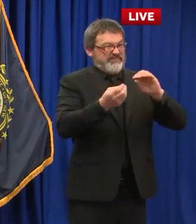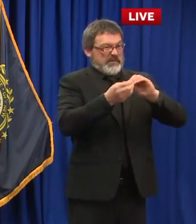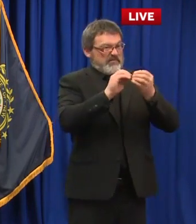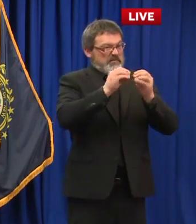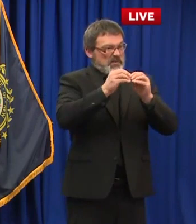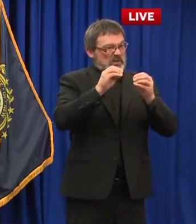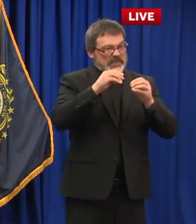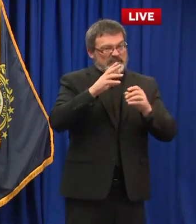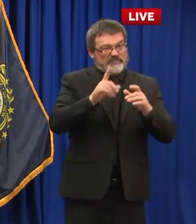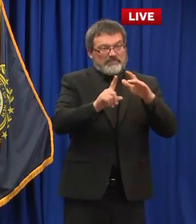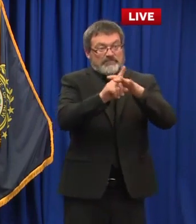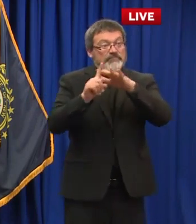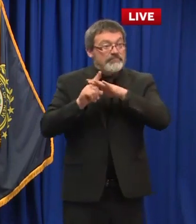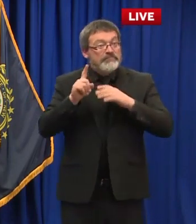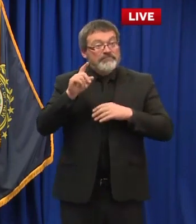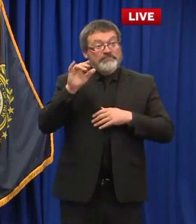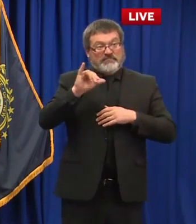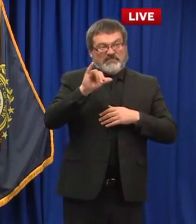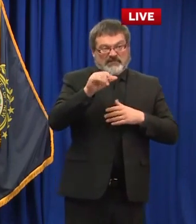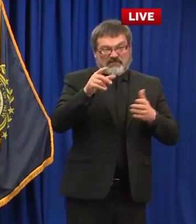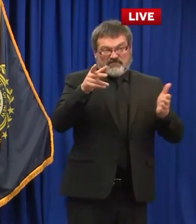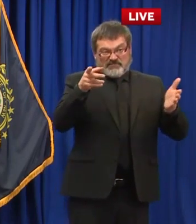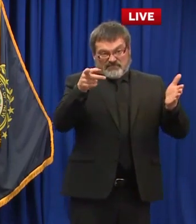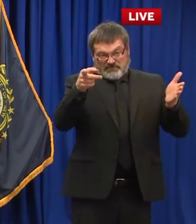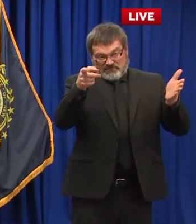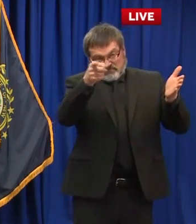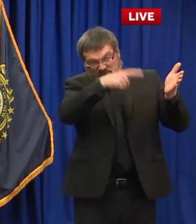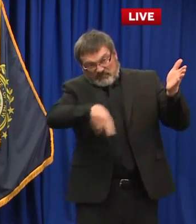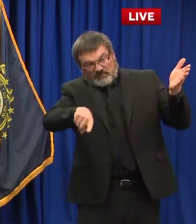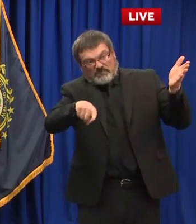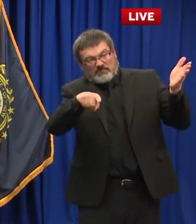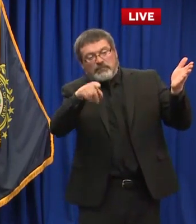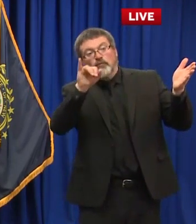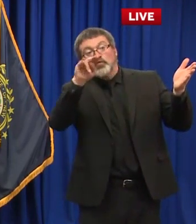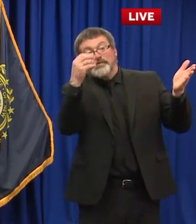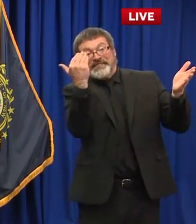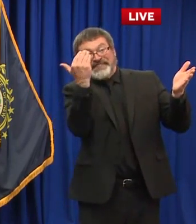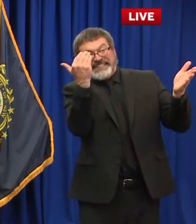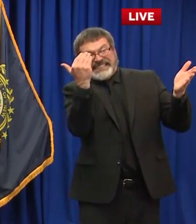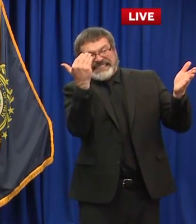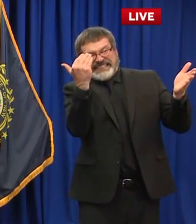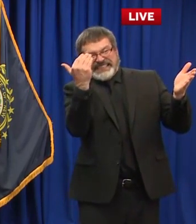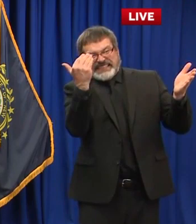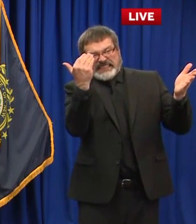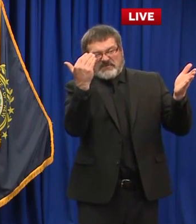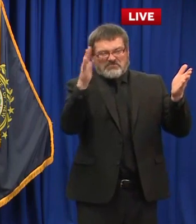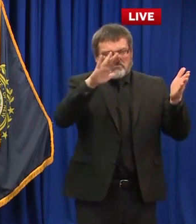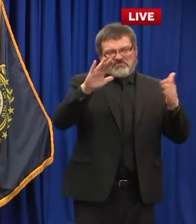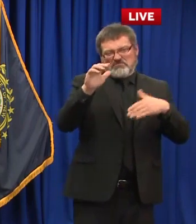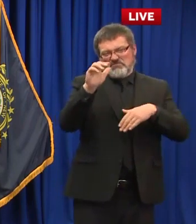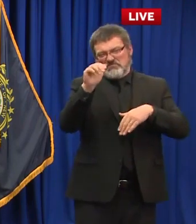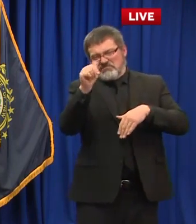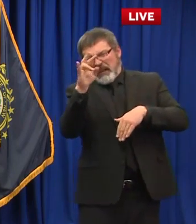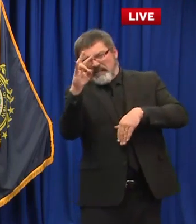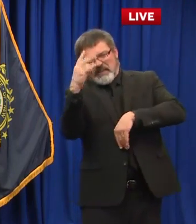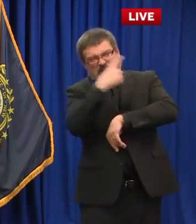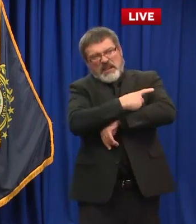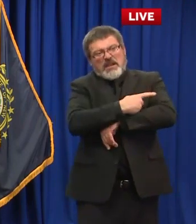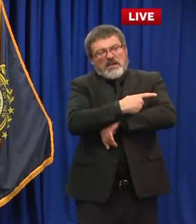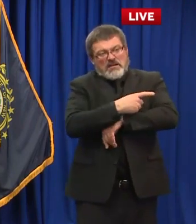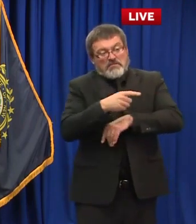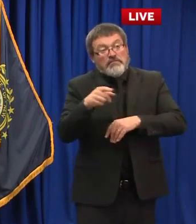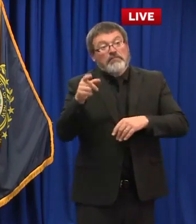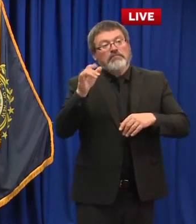15th so that's about nine days from now we want to give restaurants time to gear up plan make any arrangements they need to make within their